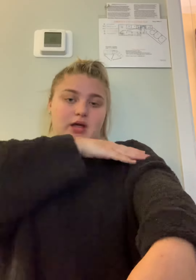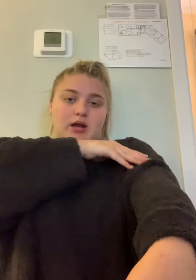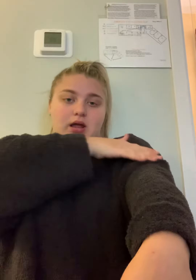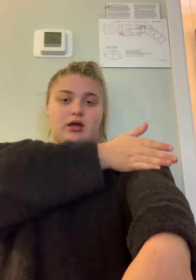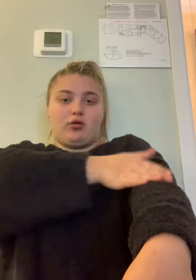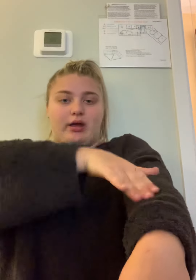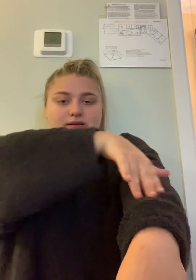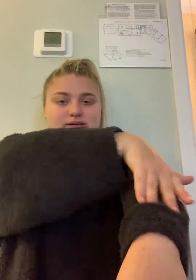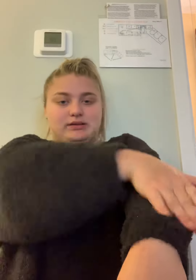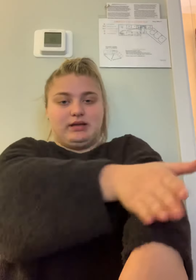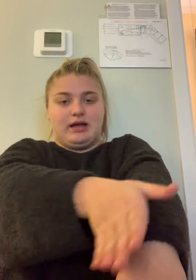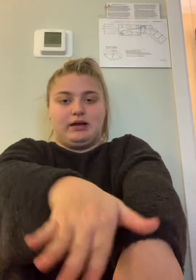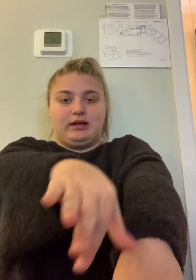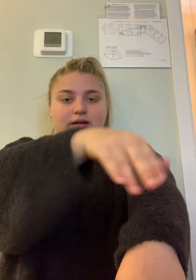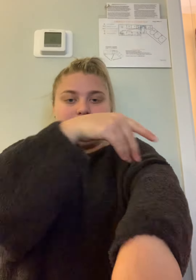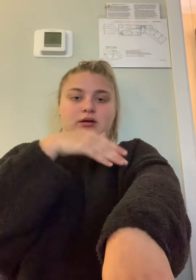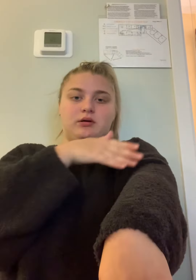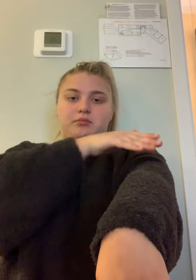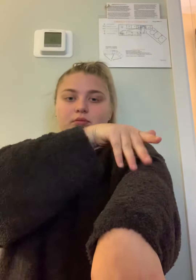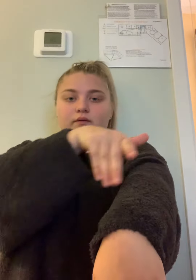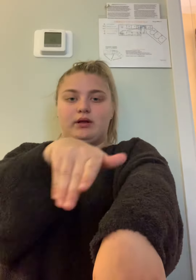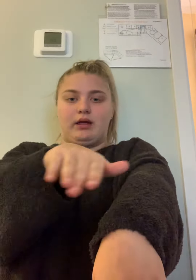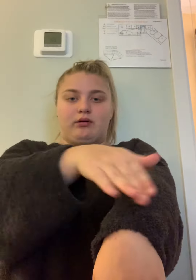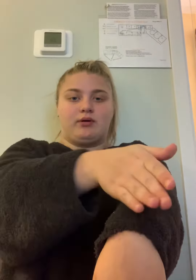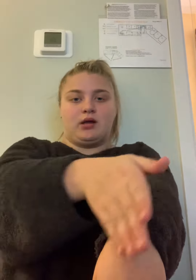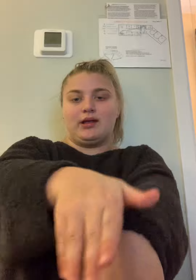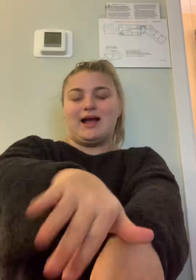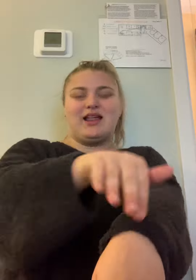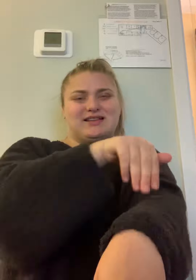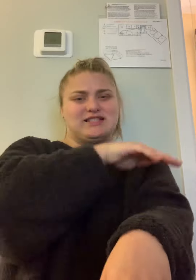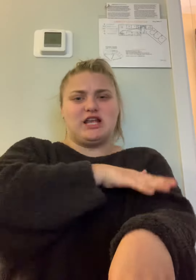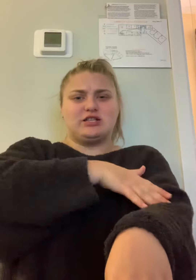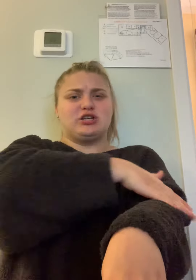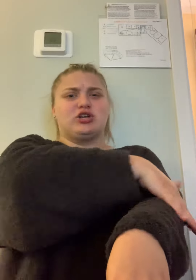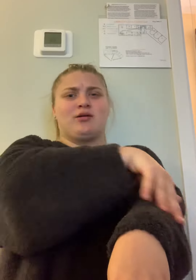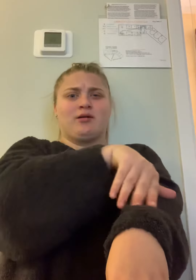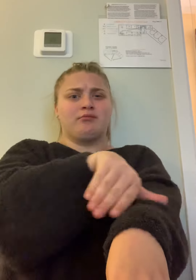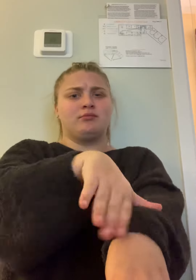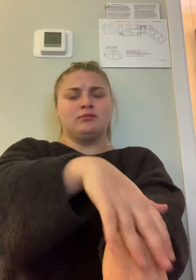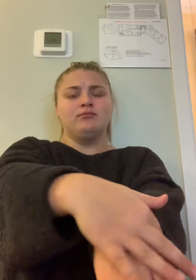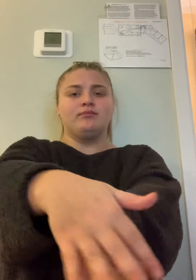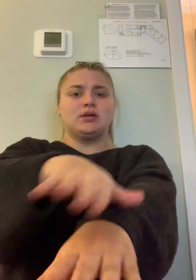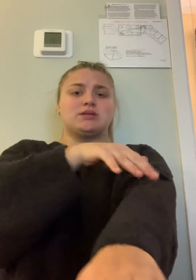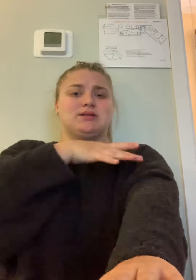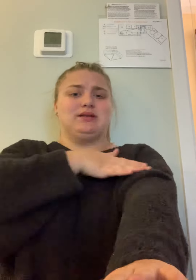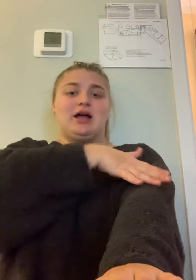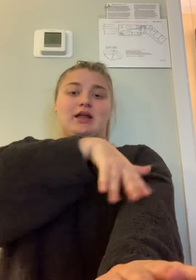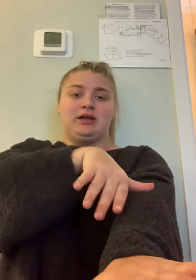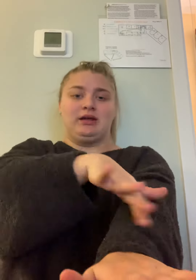hand and go like sledding like move it like around like kind of like a snake down your arm. Sledding.